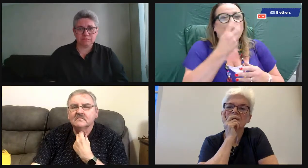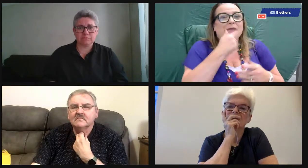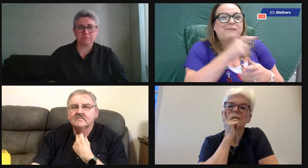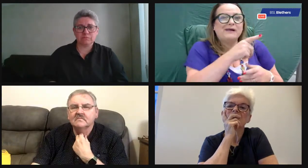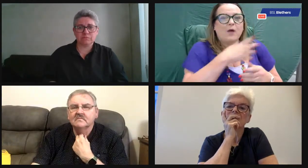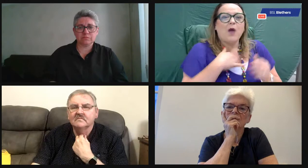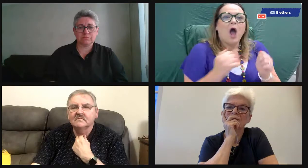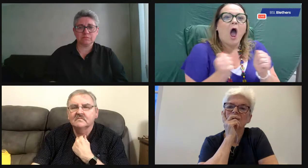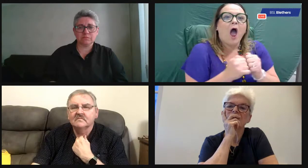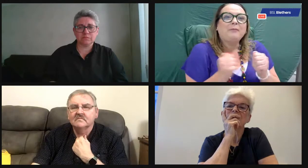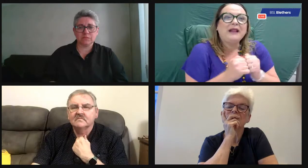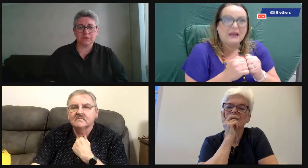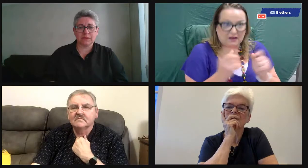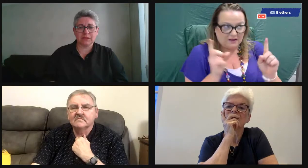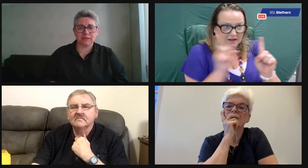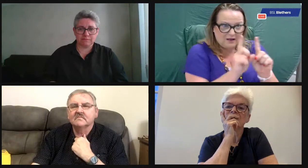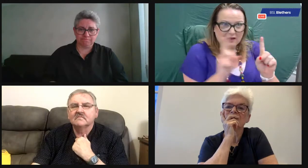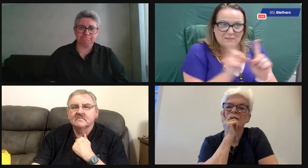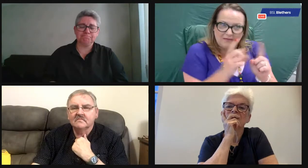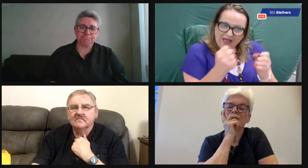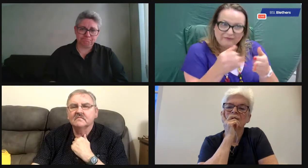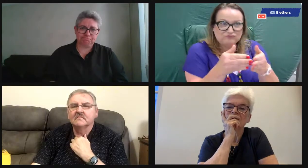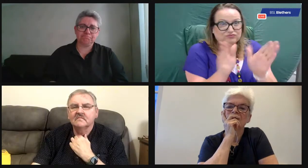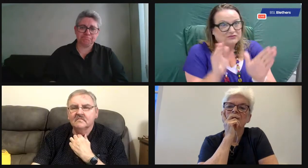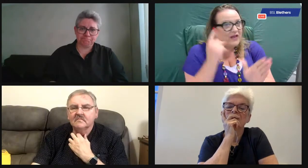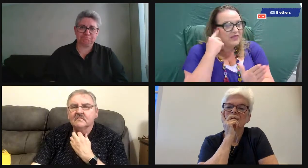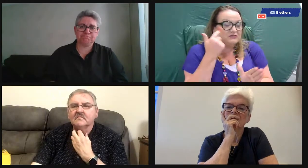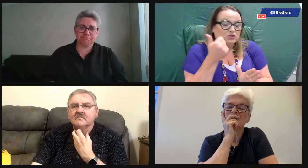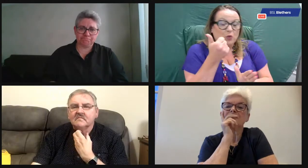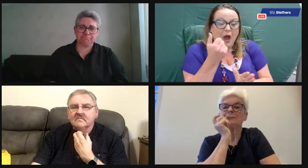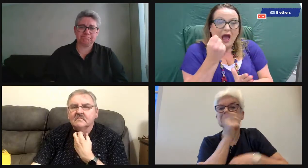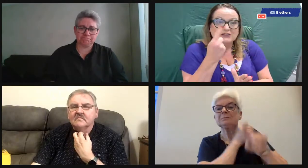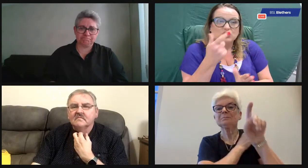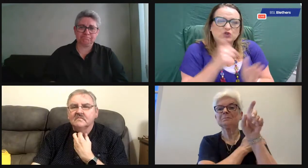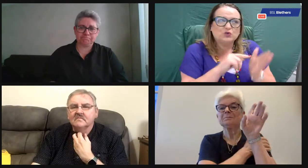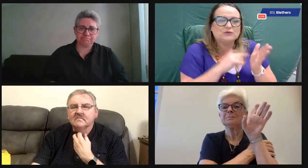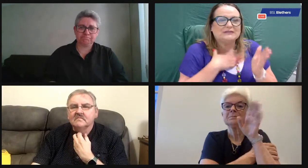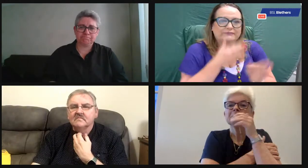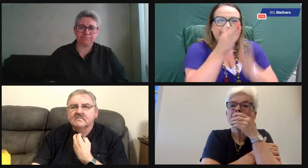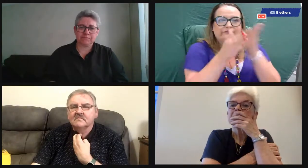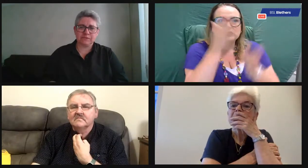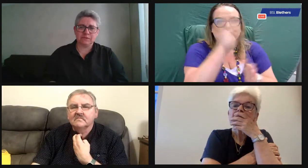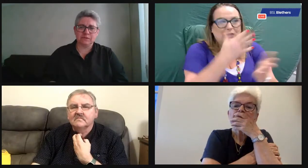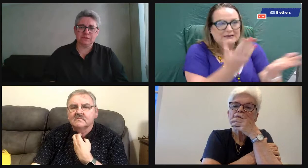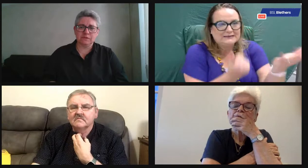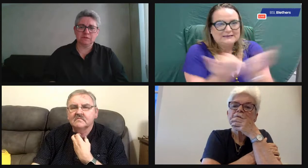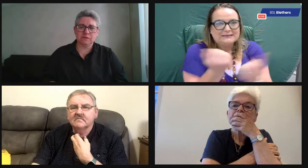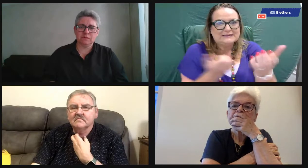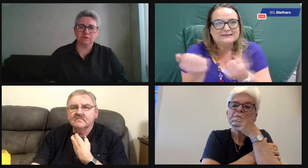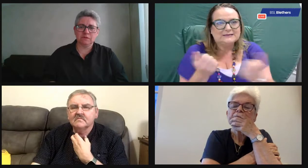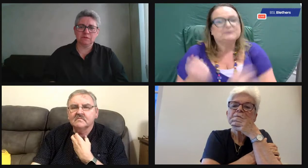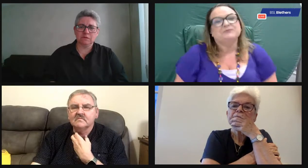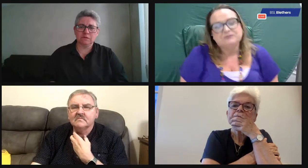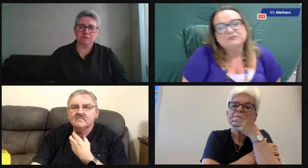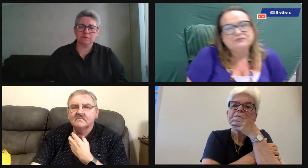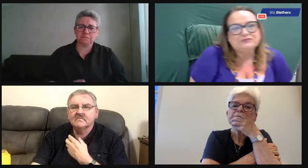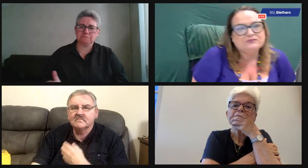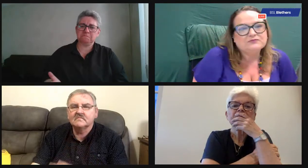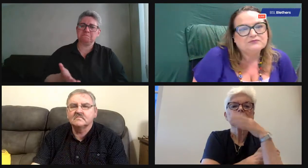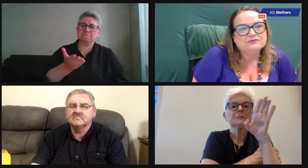maybe in a food kitchen. It could be going to visit older people just for company. So it really is a range of things. I think